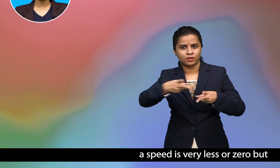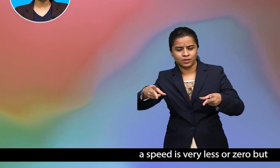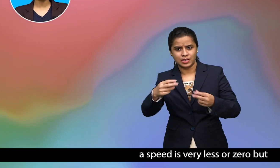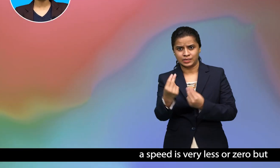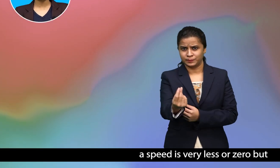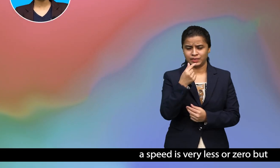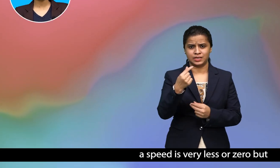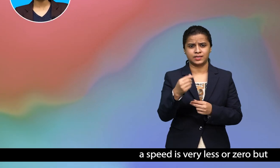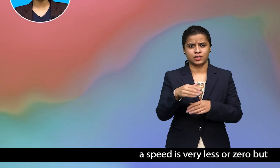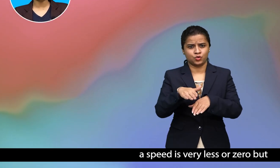less or zero